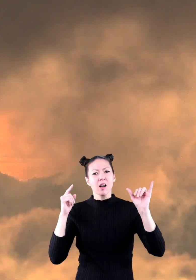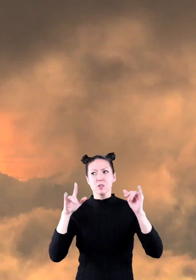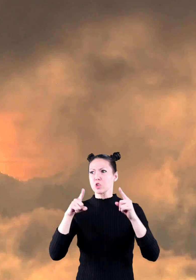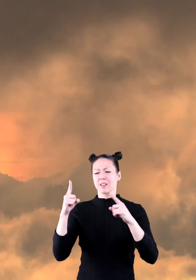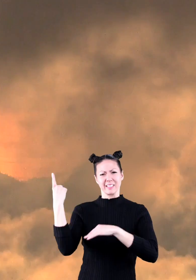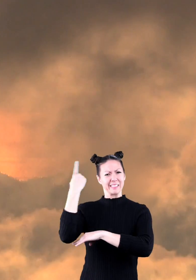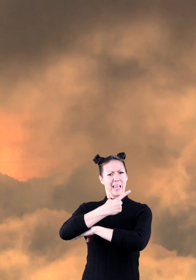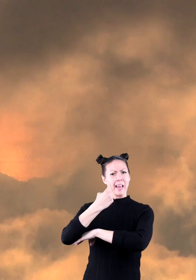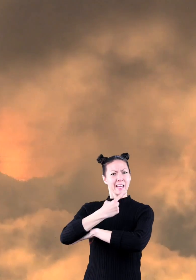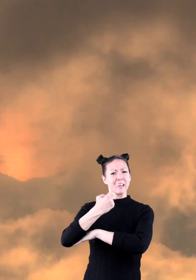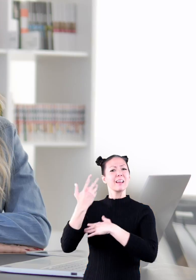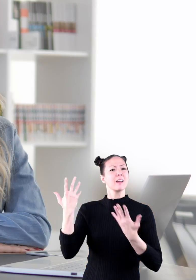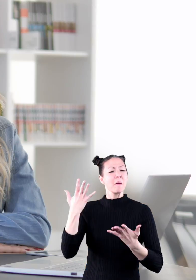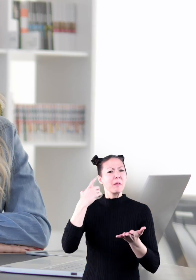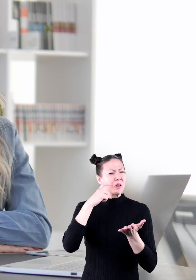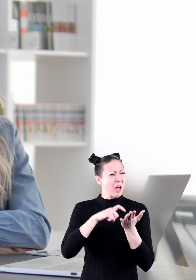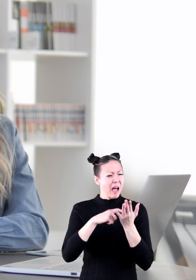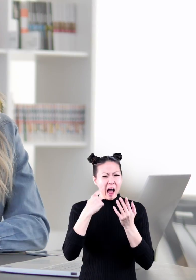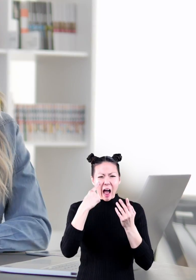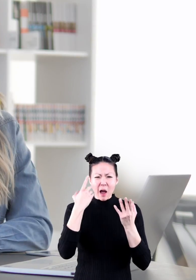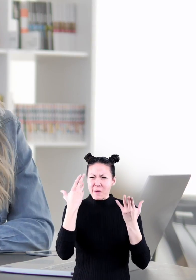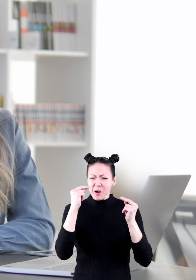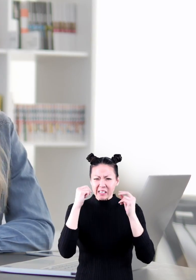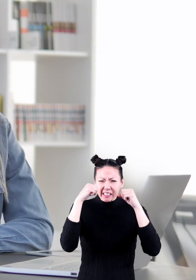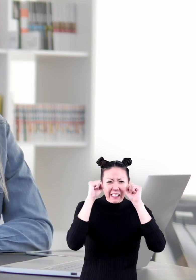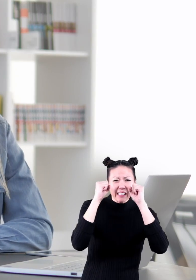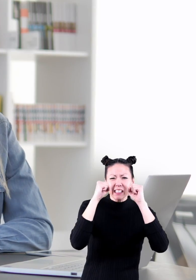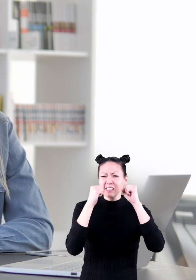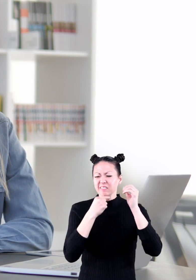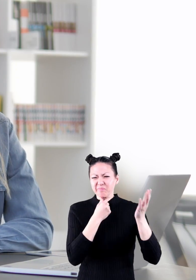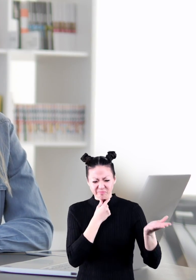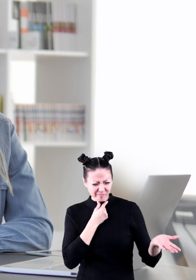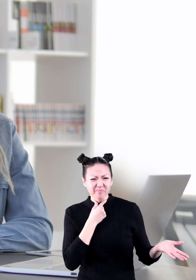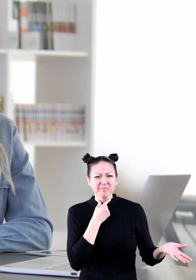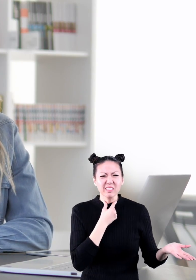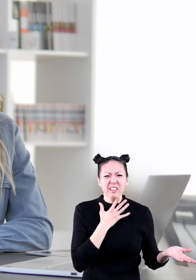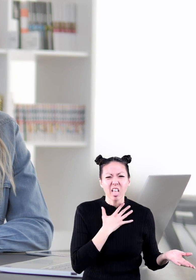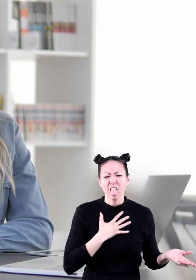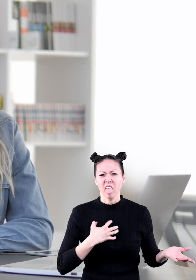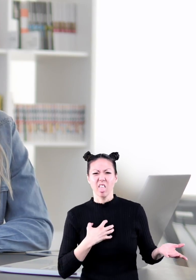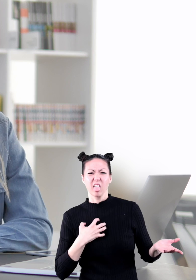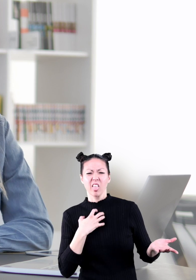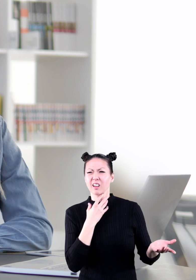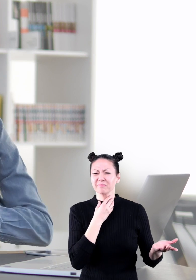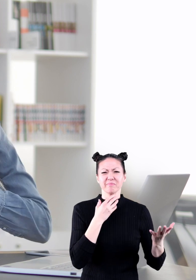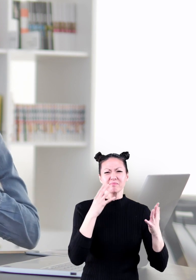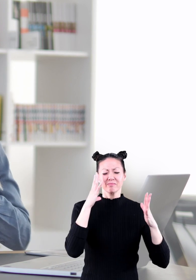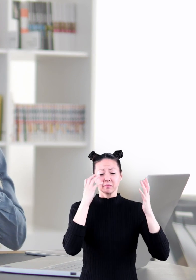middle of the day. You might notice that your eyes begin to burn, and your throat becomes irritated too.